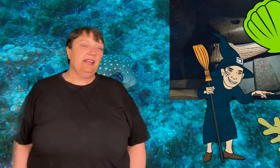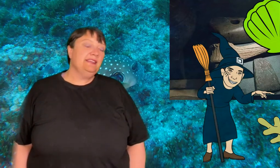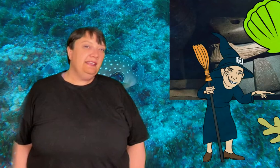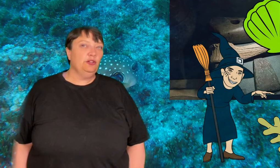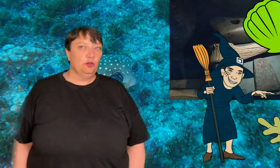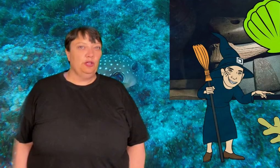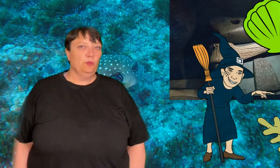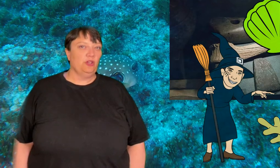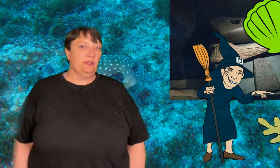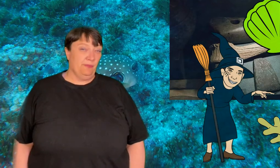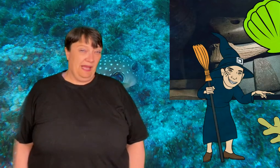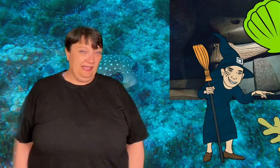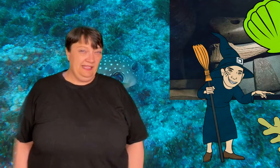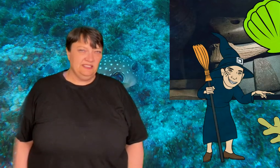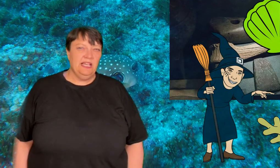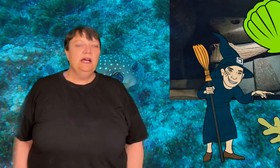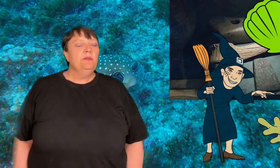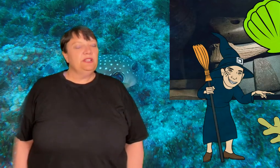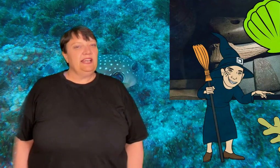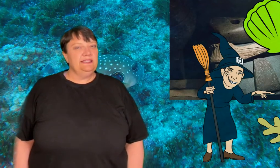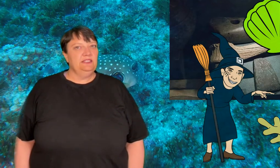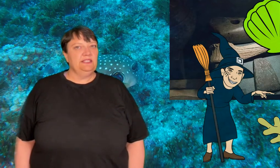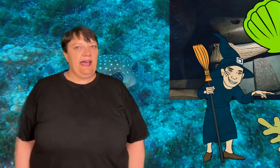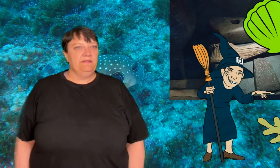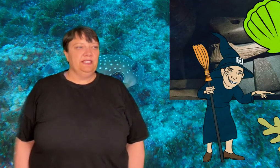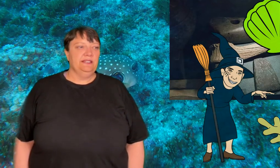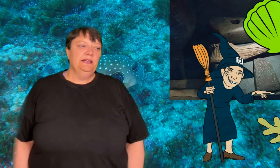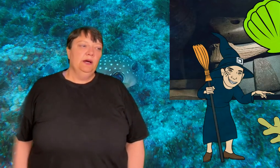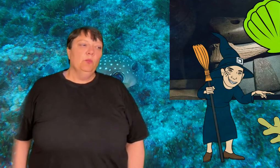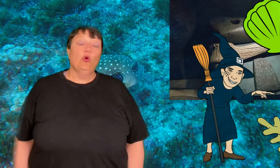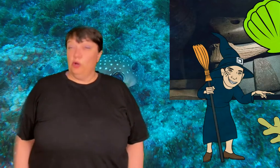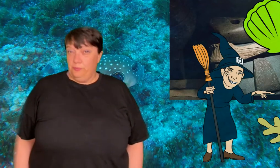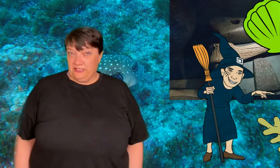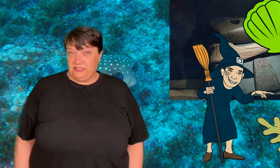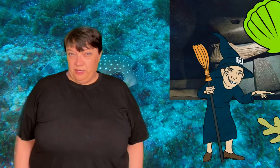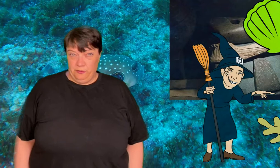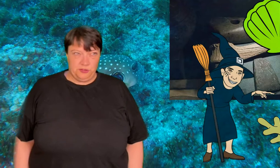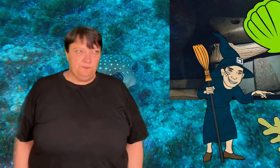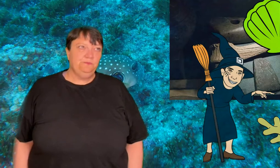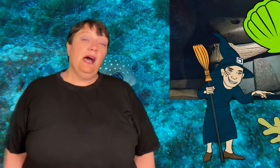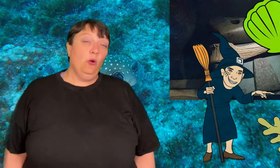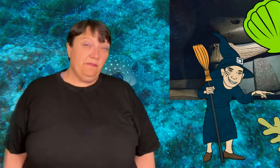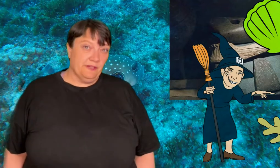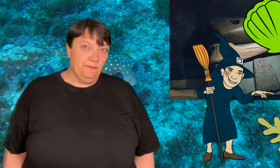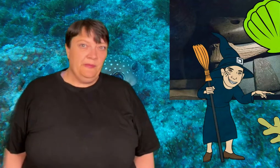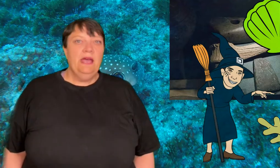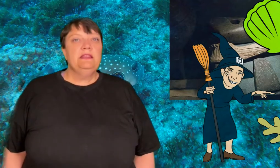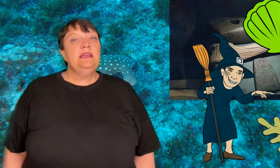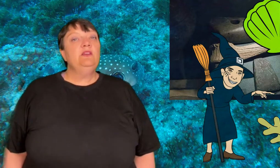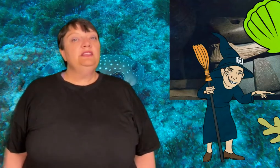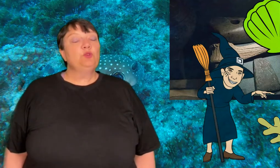skeleton but I think here you're looking more at the mammalians because they tend to have the more robust bones. However